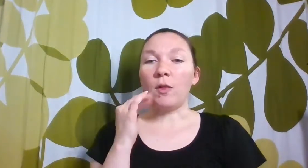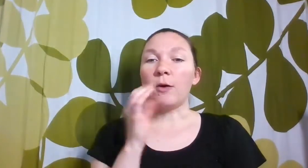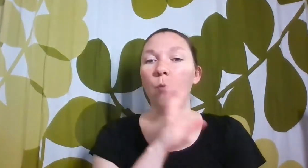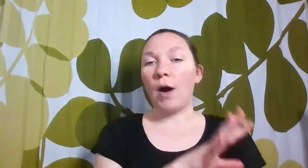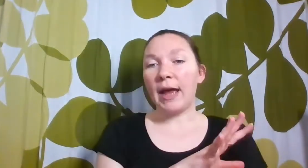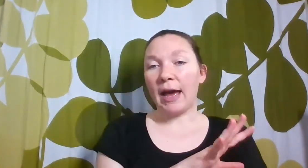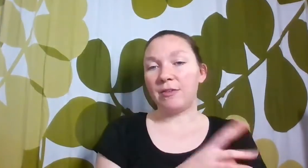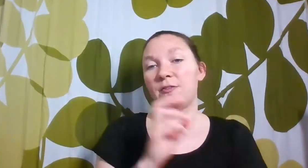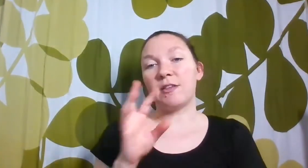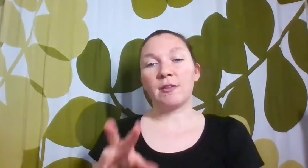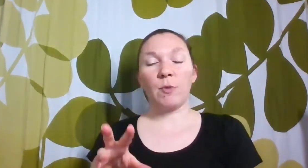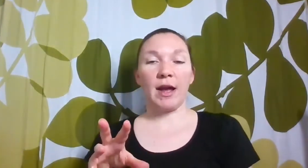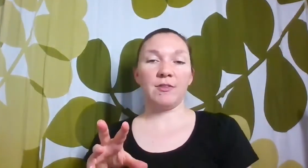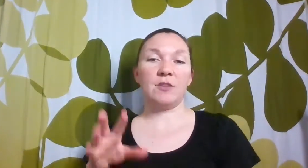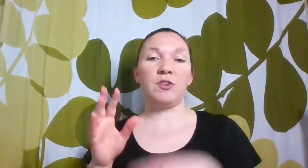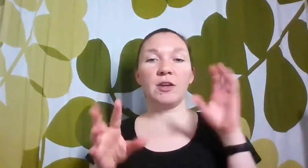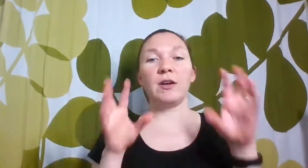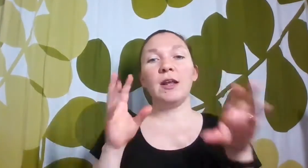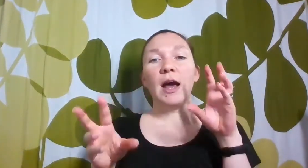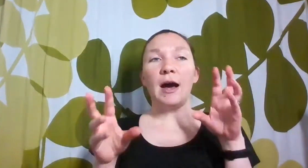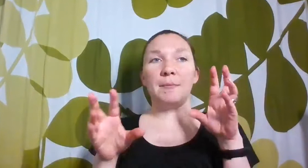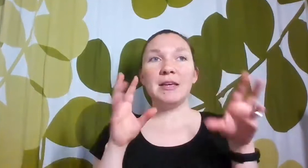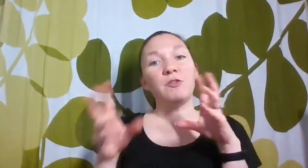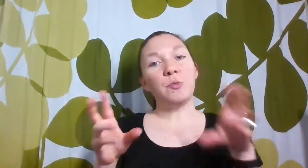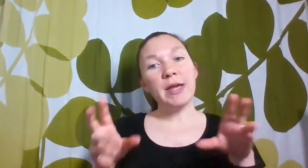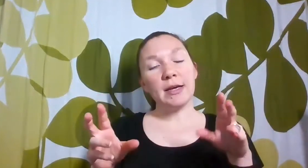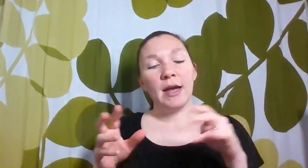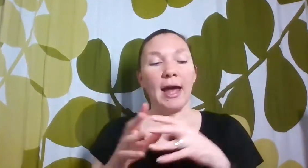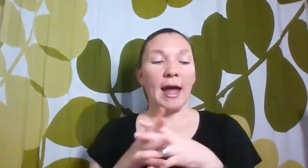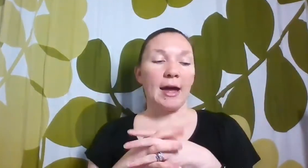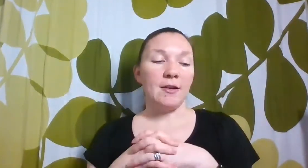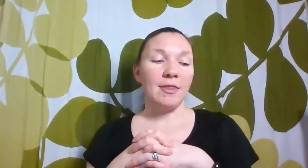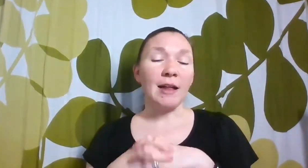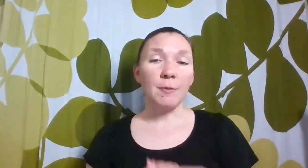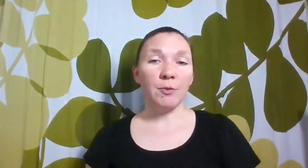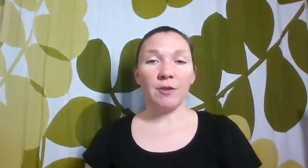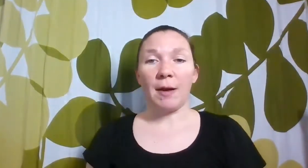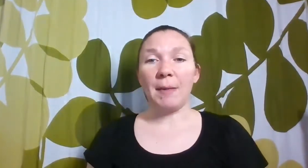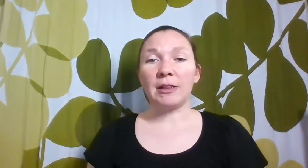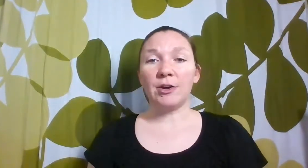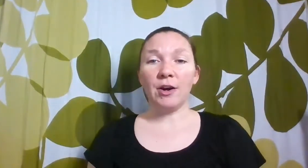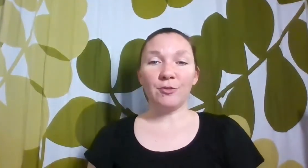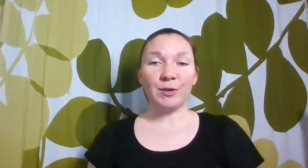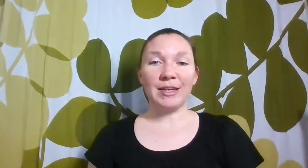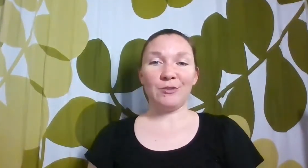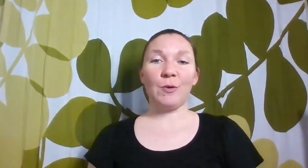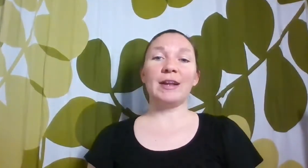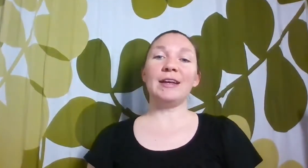like one half is physics, one half is engineering each week. And that's been really fun. My learner has really enjoyed it,